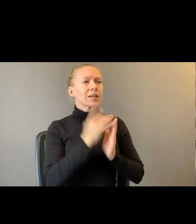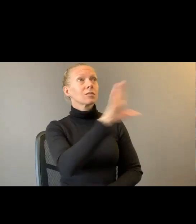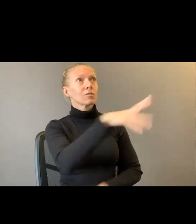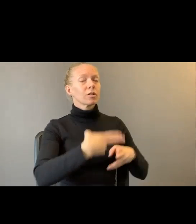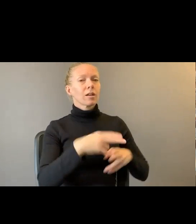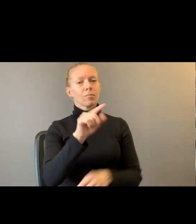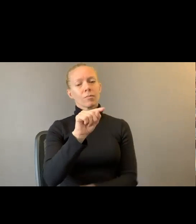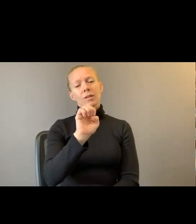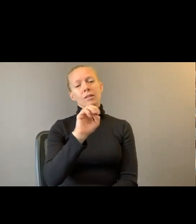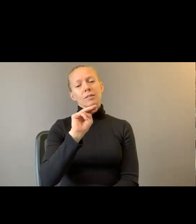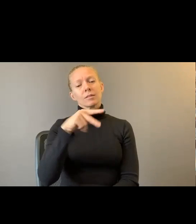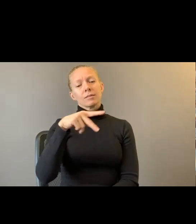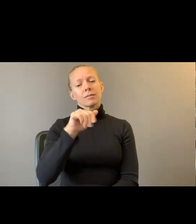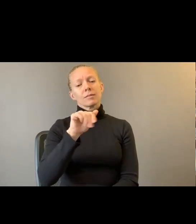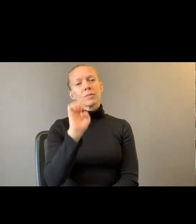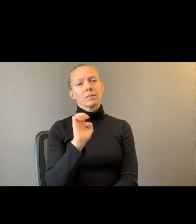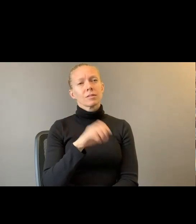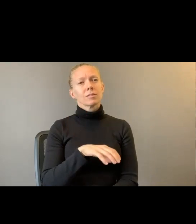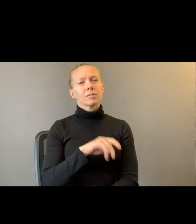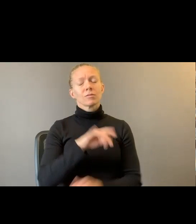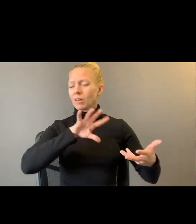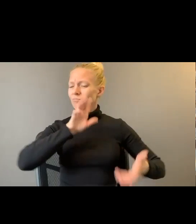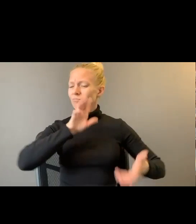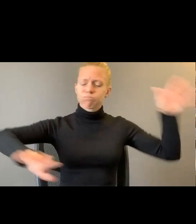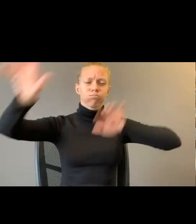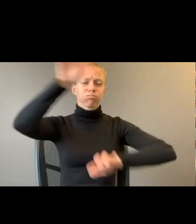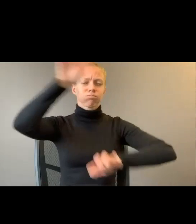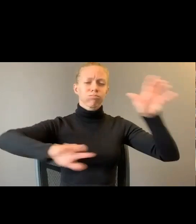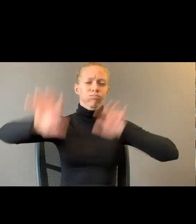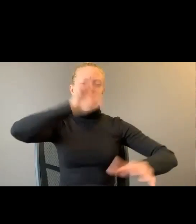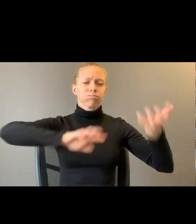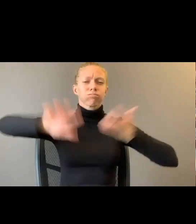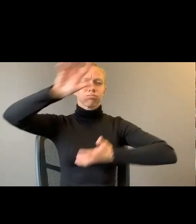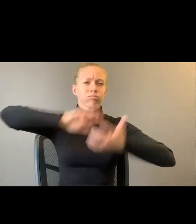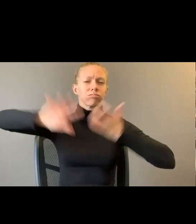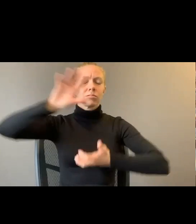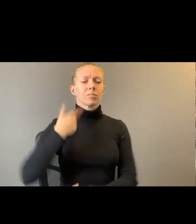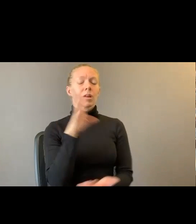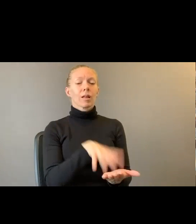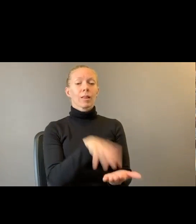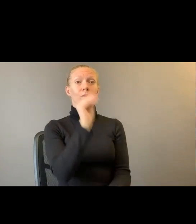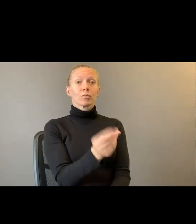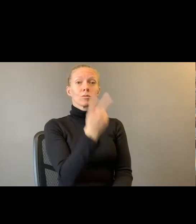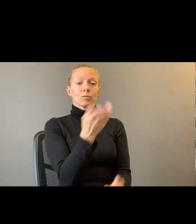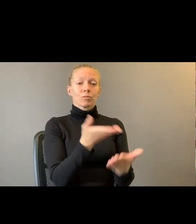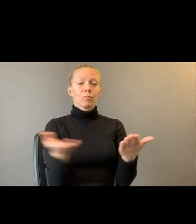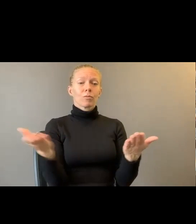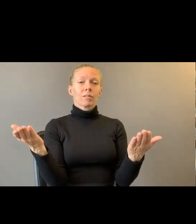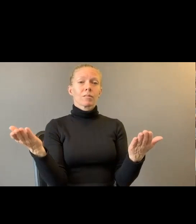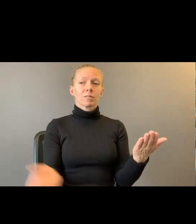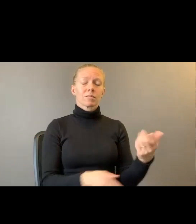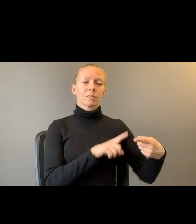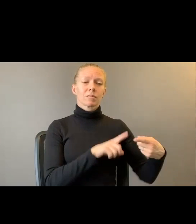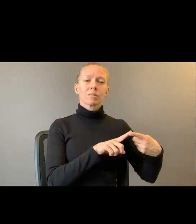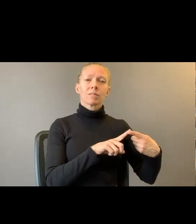The squall too small for all that Atlantic. I learned two things. I was not the first of our